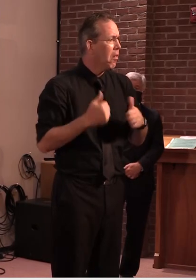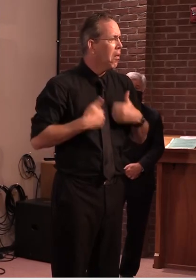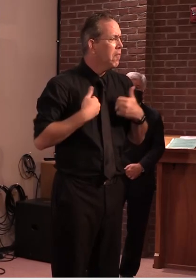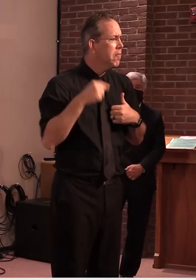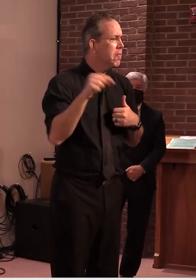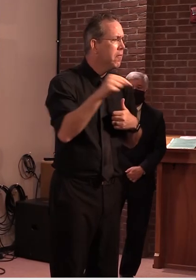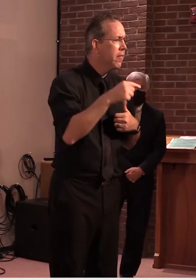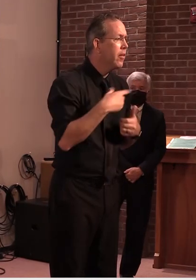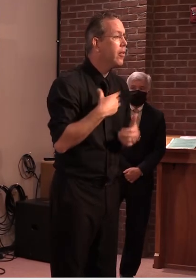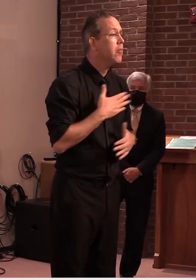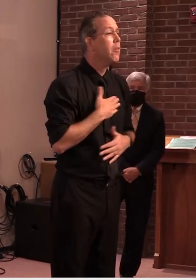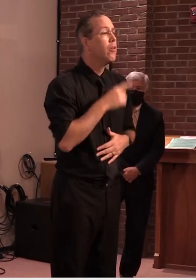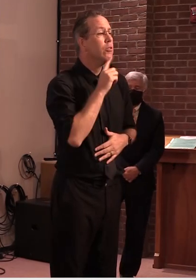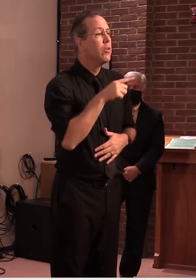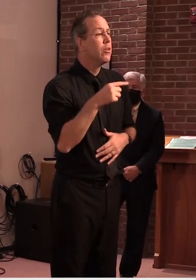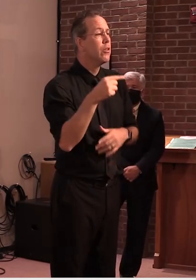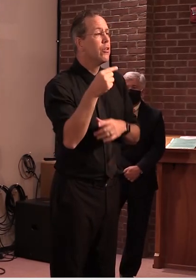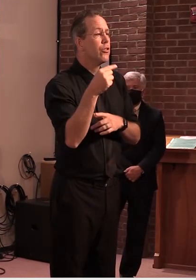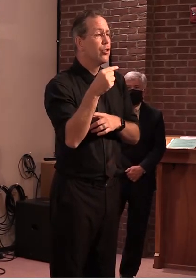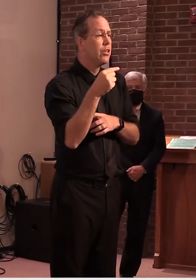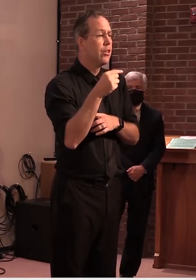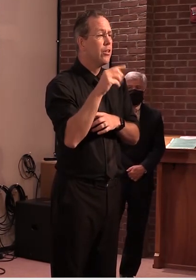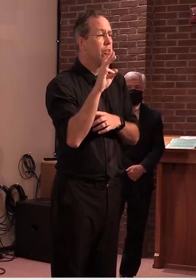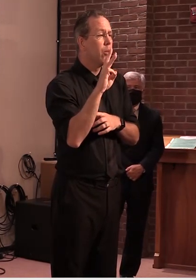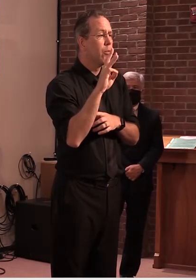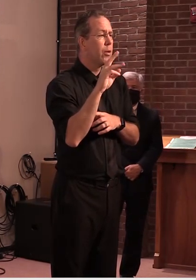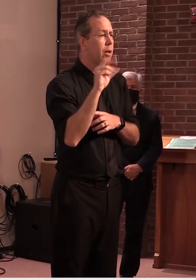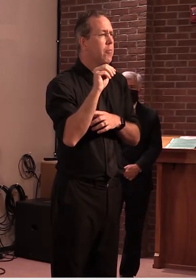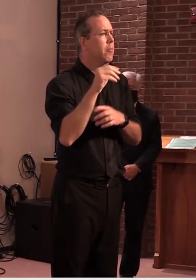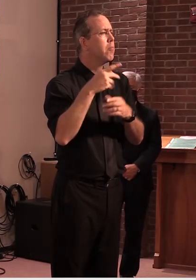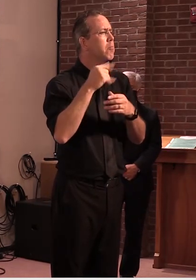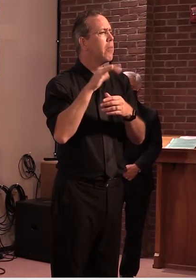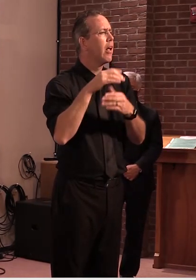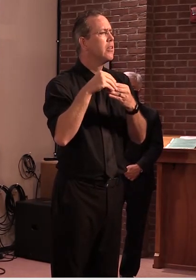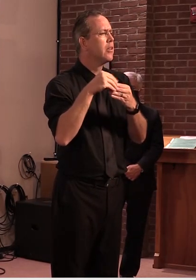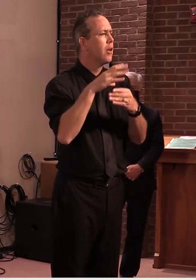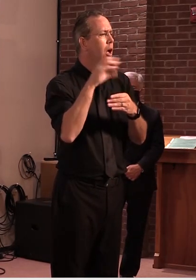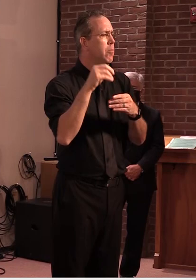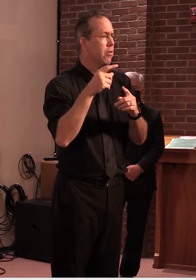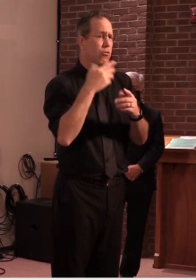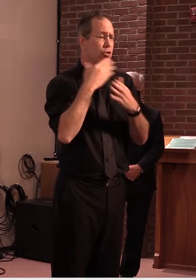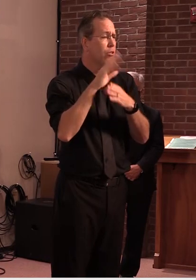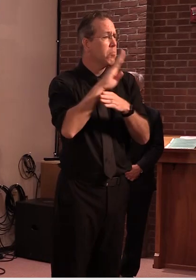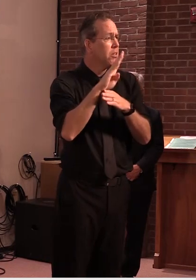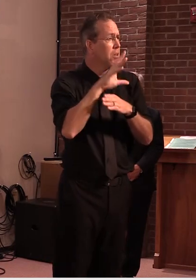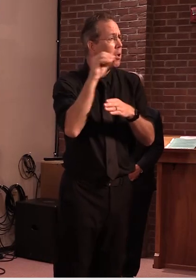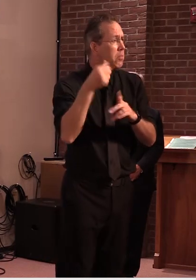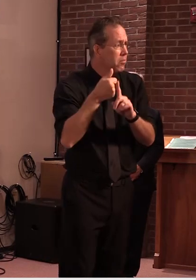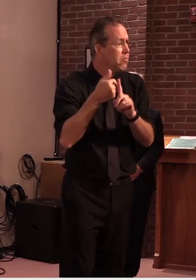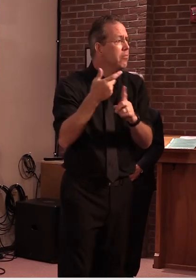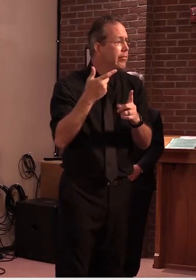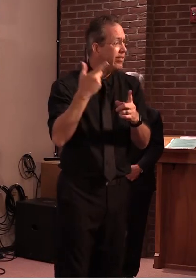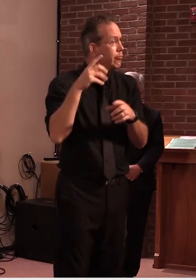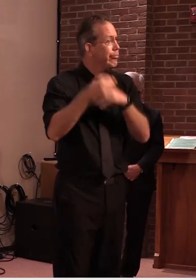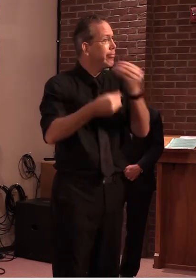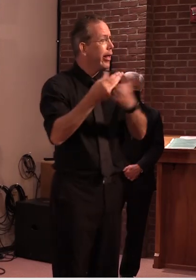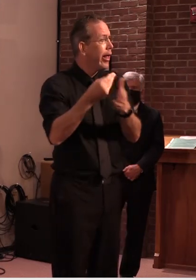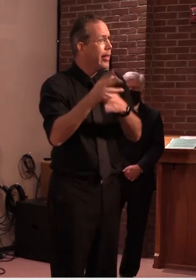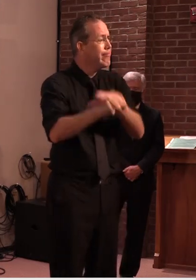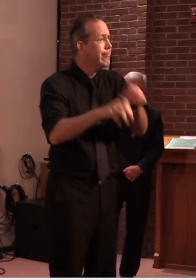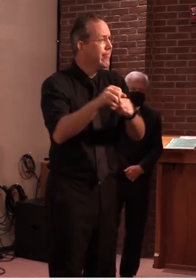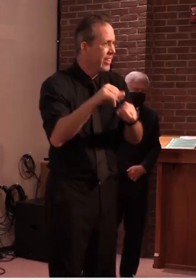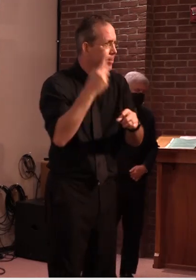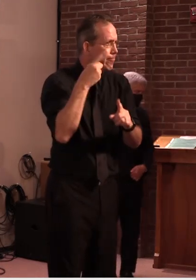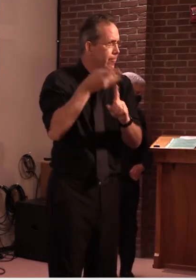plastics has been a great a great partner great business here in vermont and i was and i don't know any of the